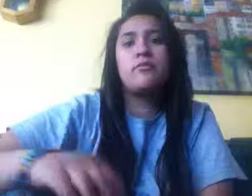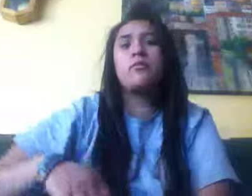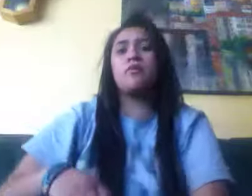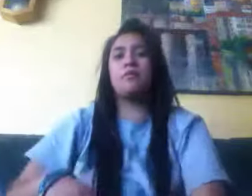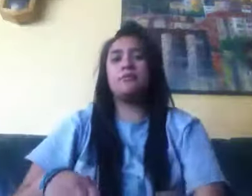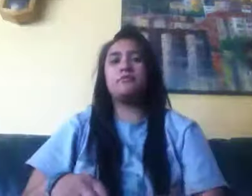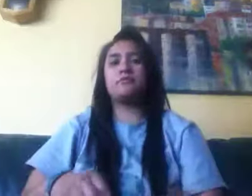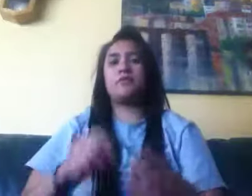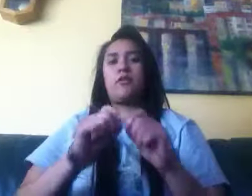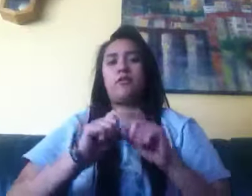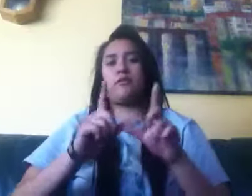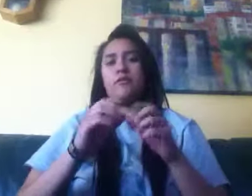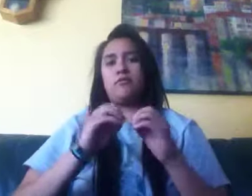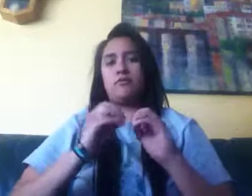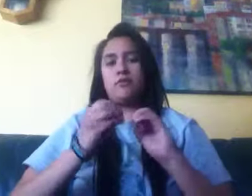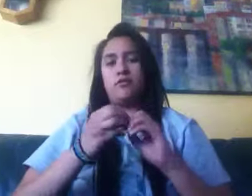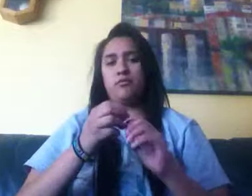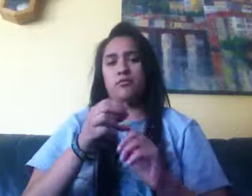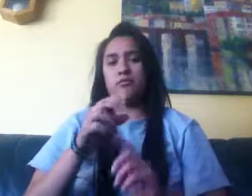Come on! Pull, Sled! Pull!